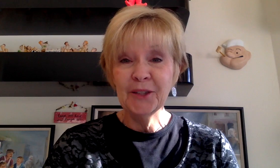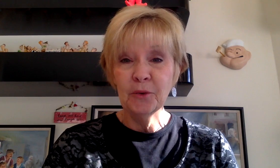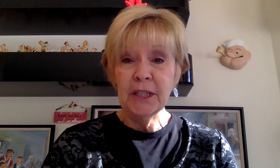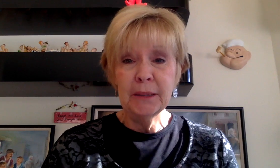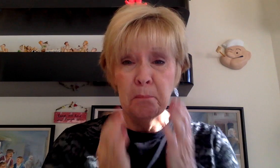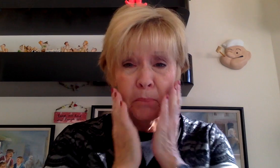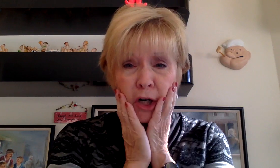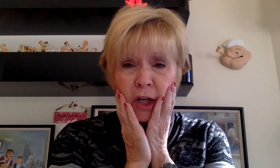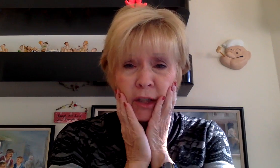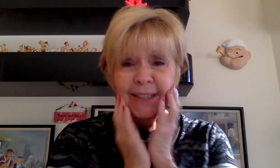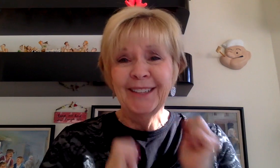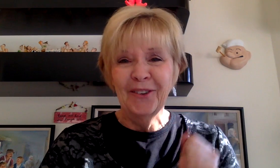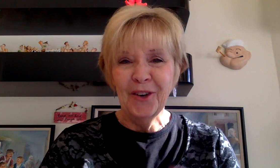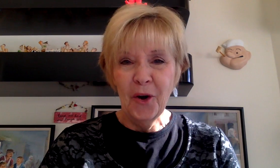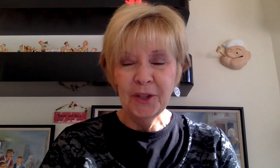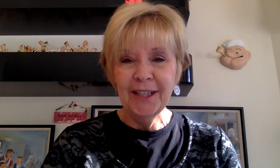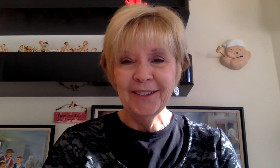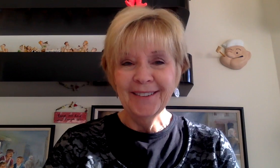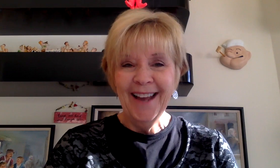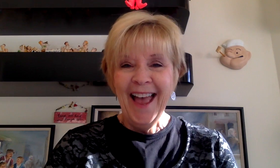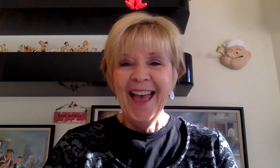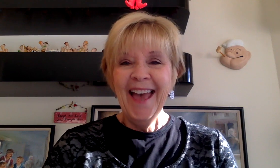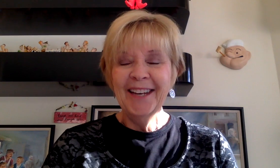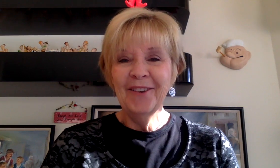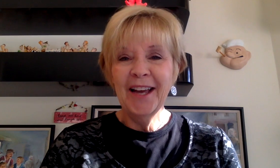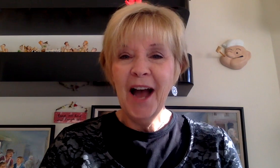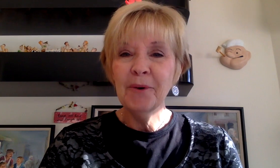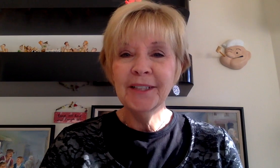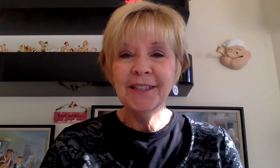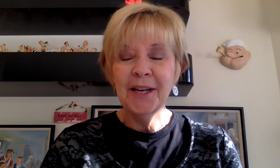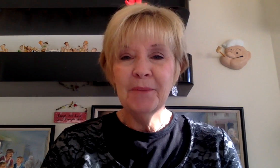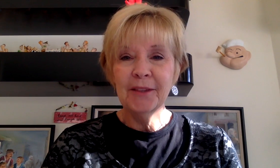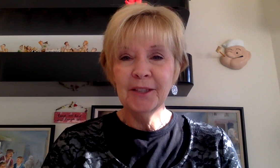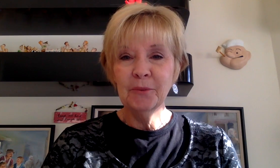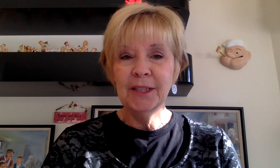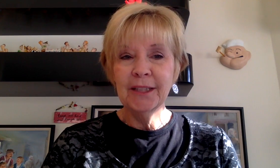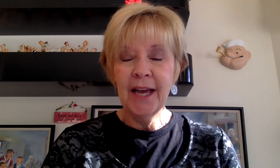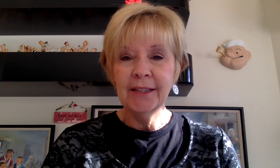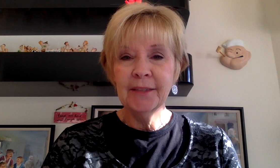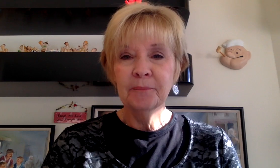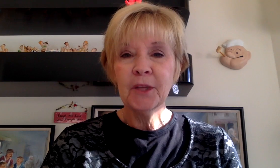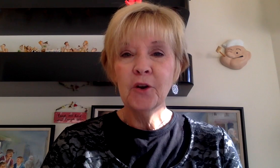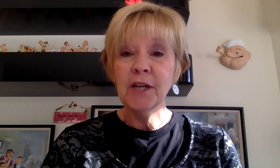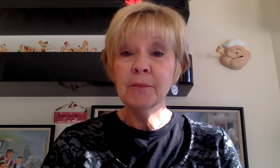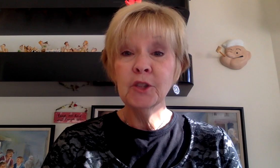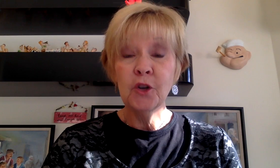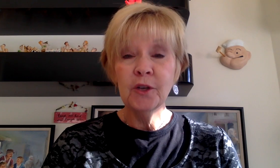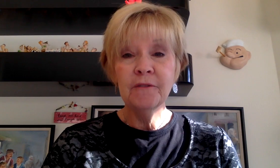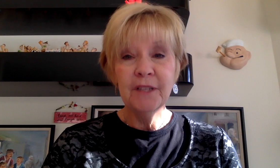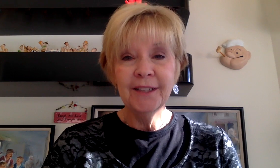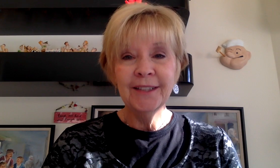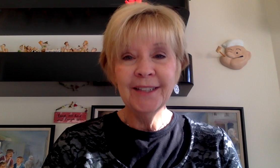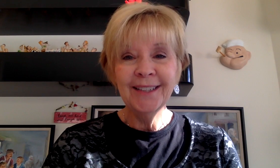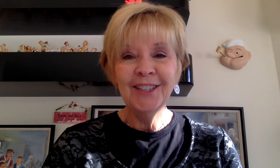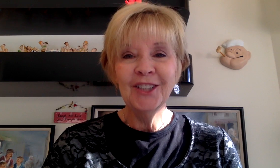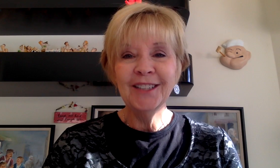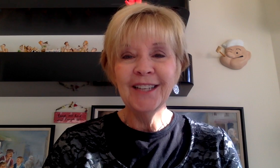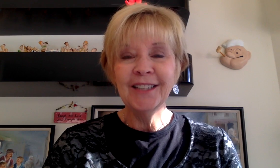degrees. Brr, it's so cold here. Anyway, I wanted to tell you about this week's guest. Her name is Jodi Finlinson. She is a